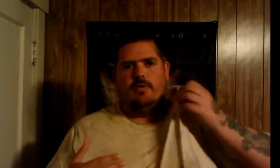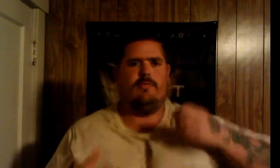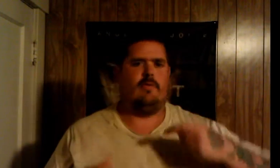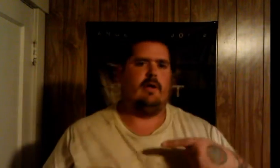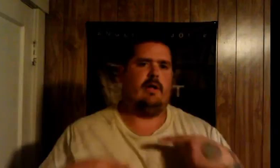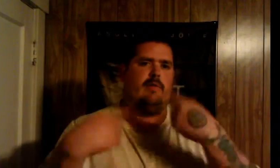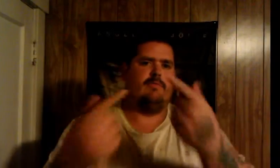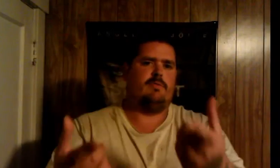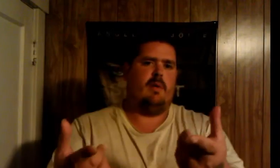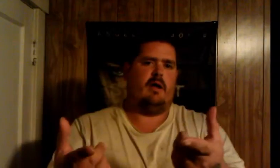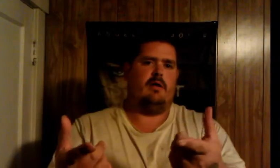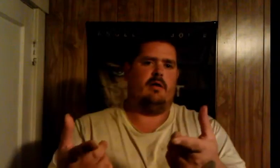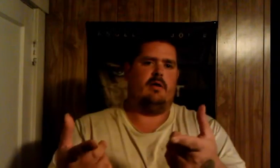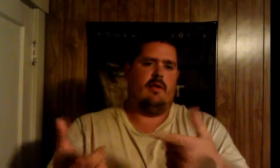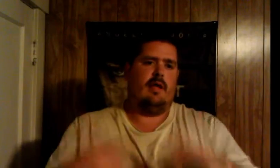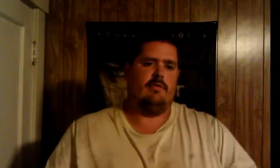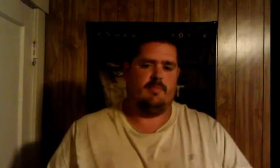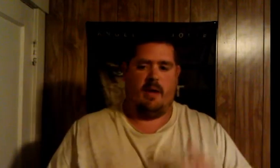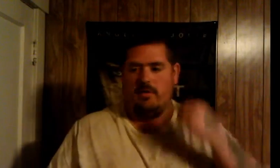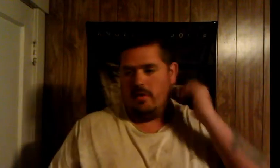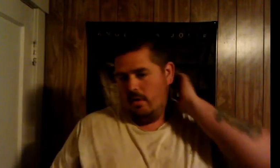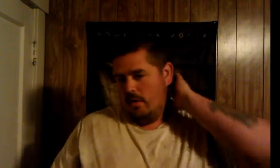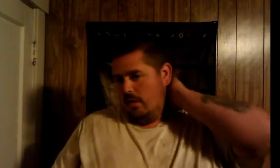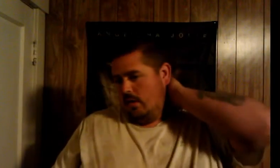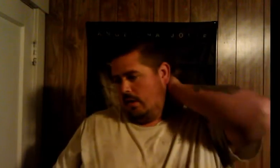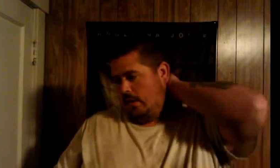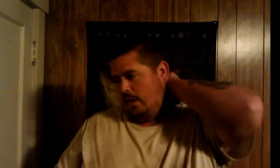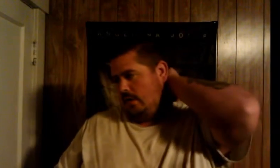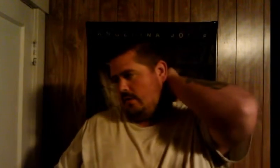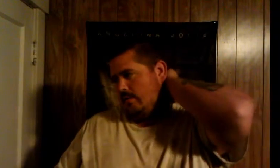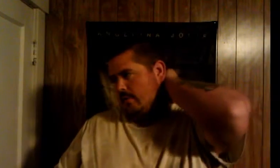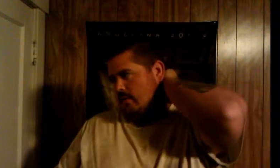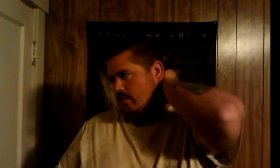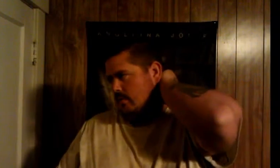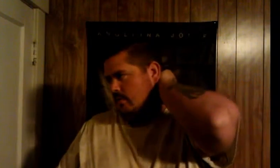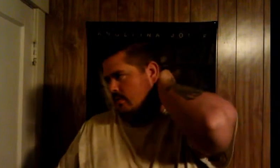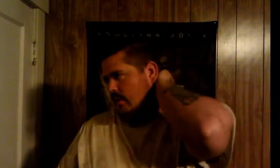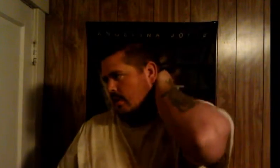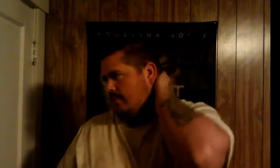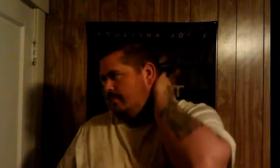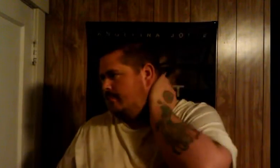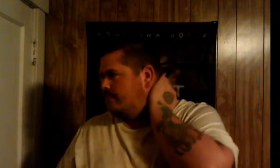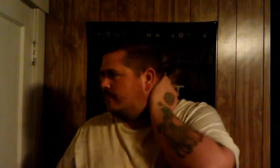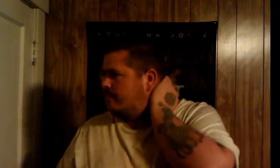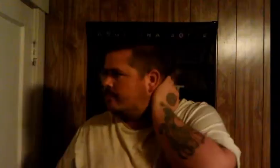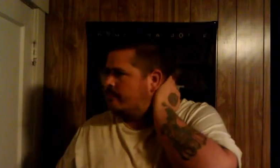i also feel you gotta give respect to get respect and all that stuff you know um